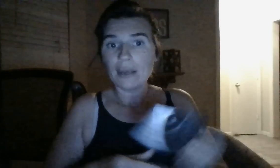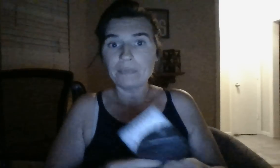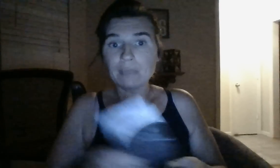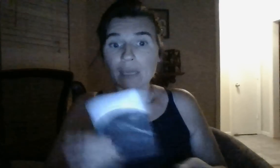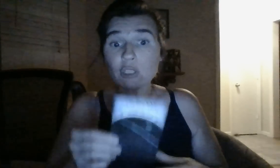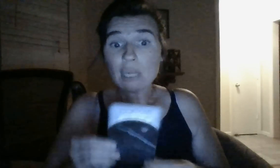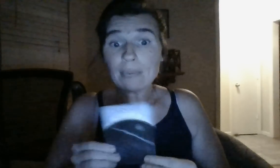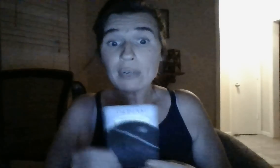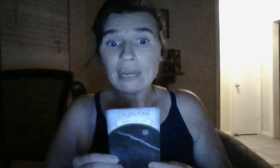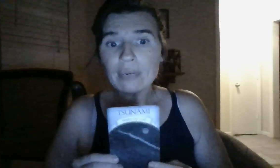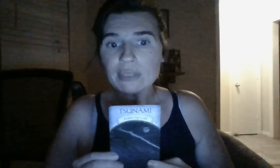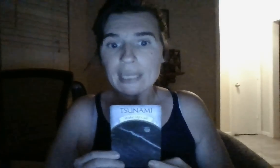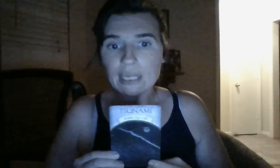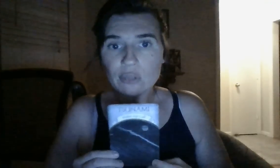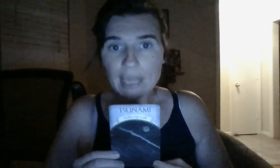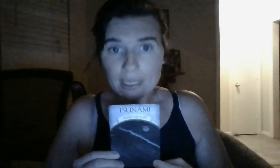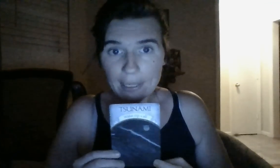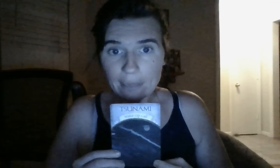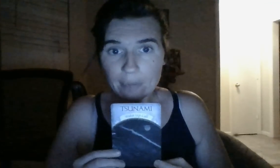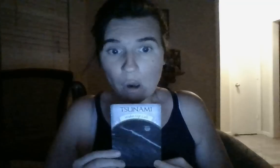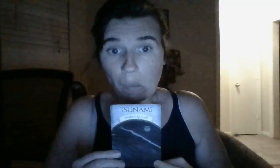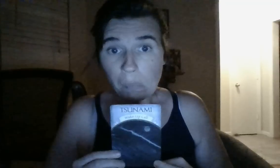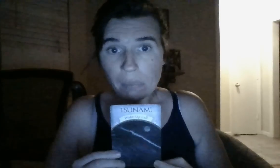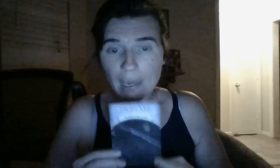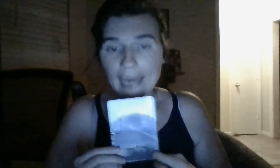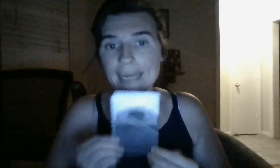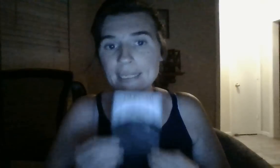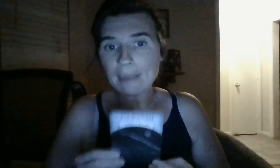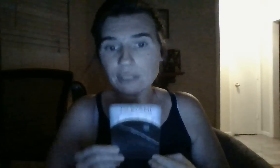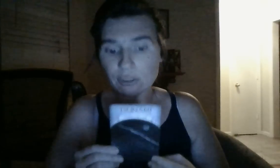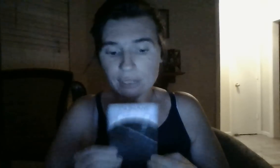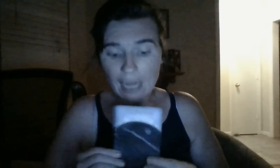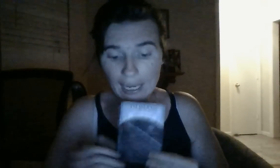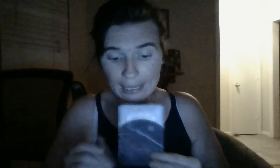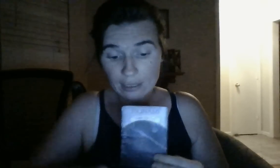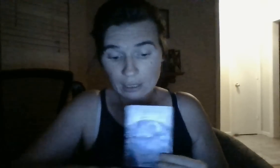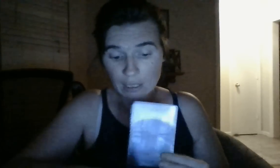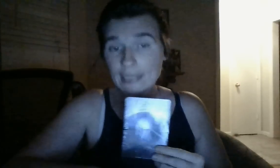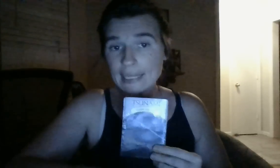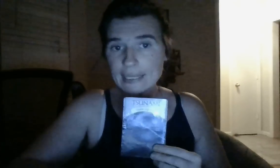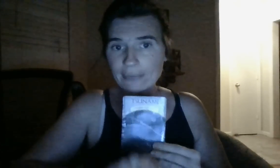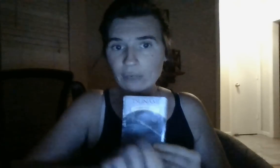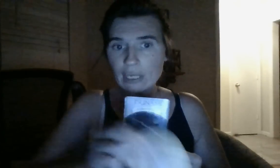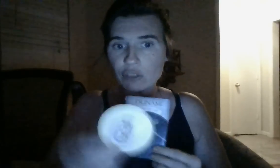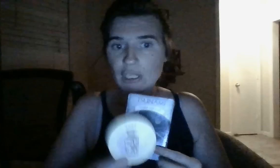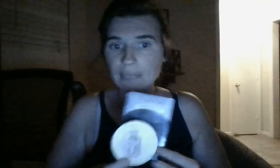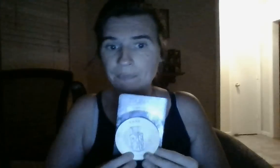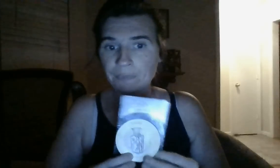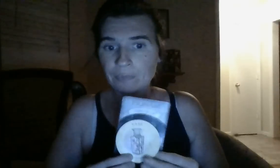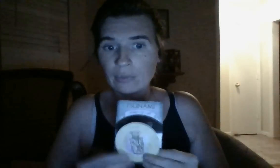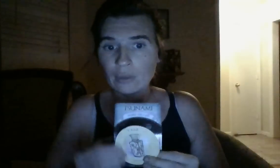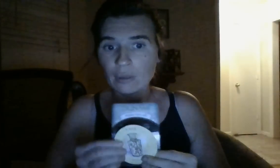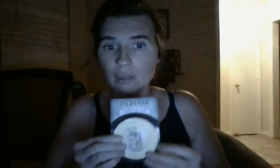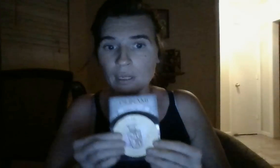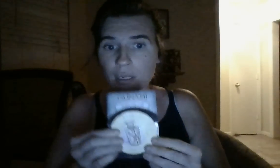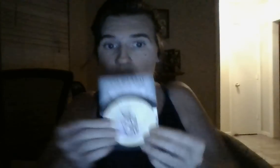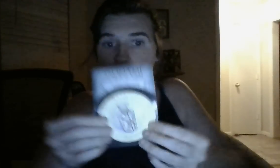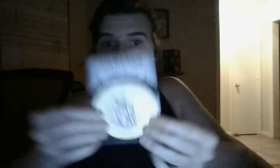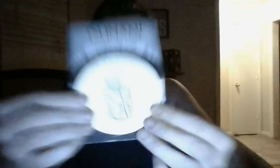um. But, your emperor down here is getting a huge ass wake up call. And, he's about to tonight. Because, he's a different energy. With his